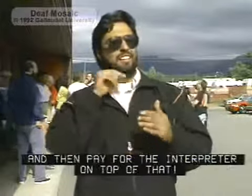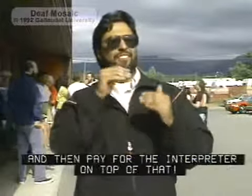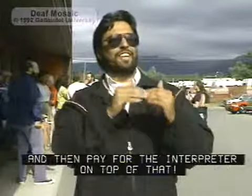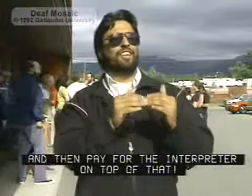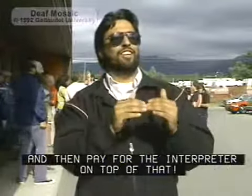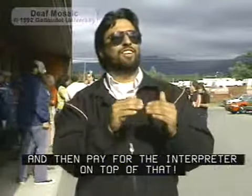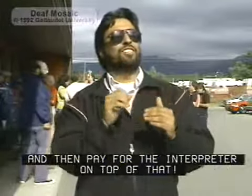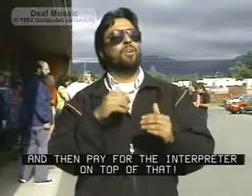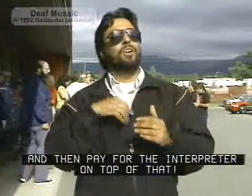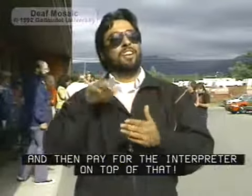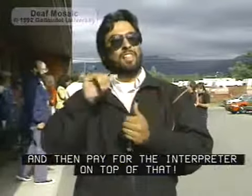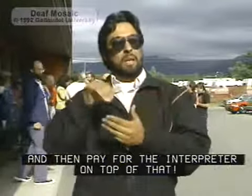interpreter on top of that.